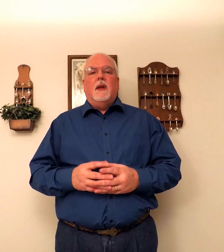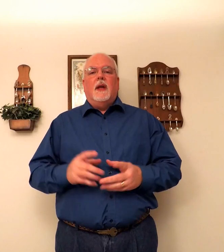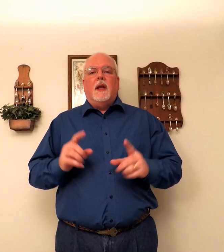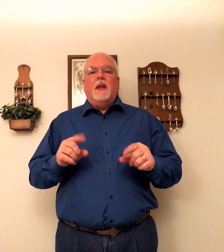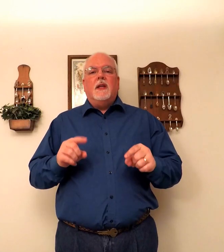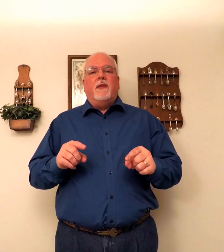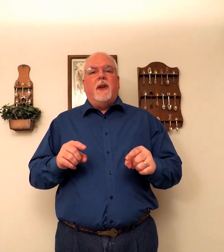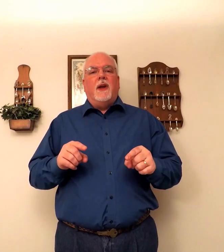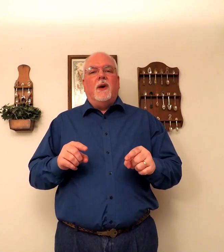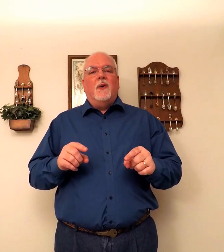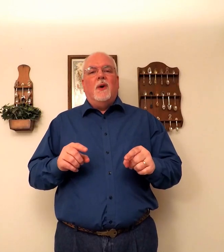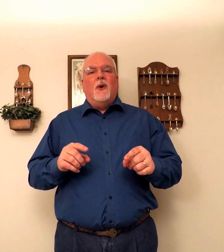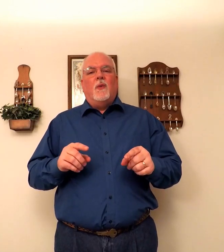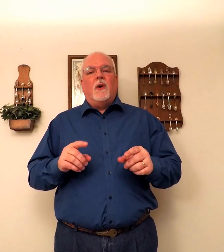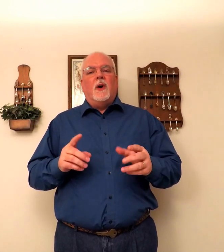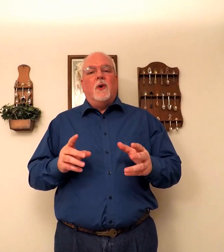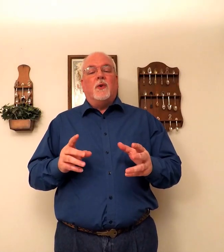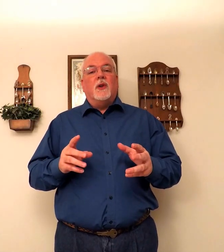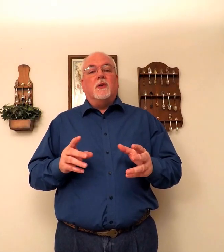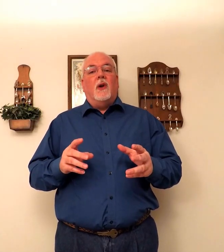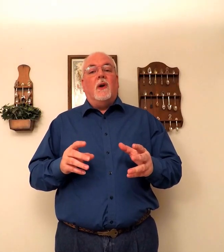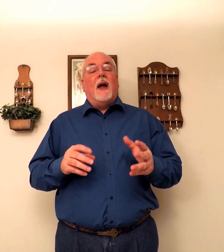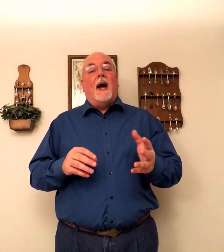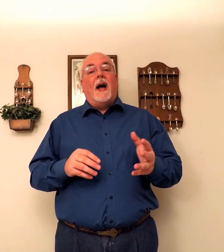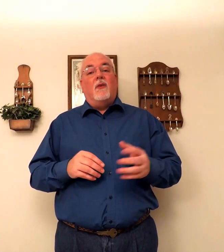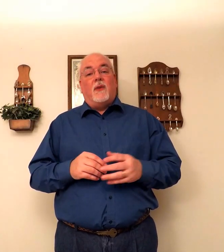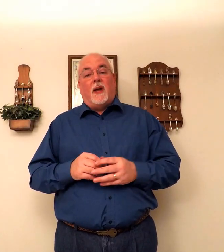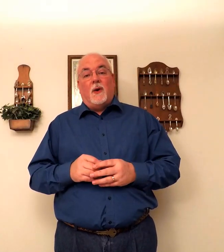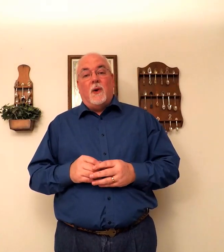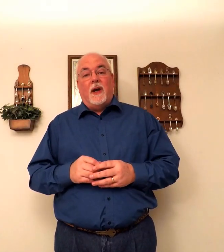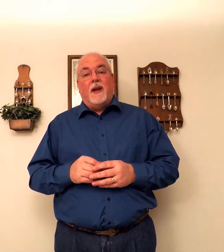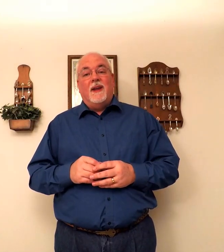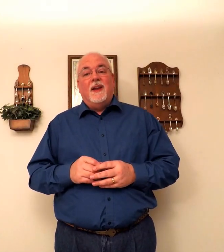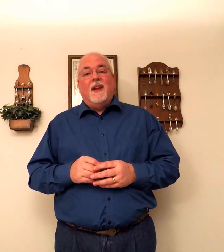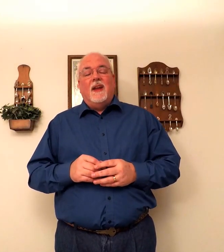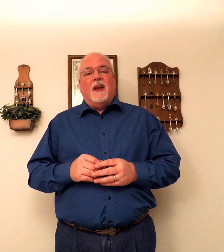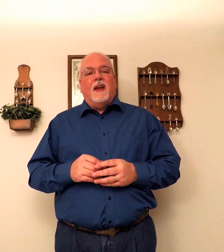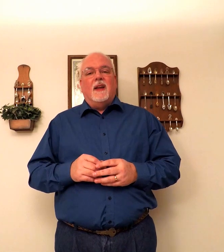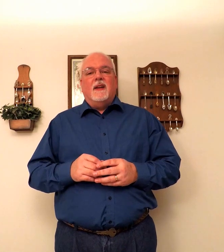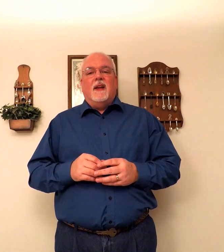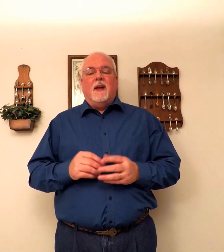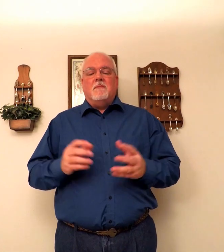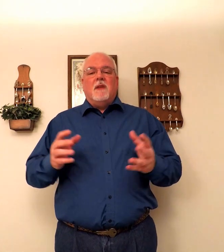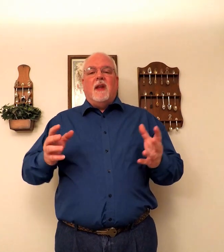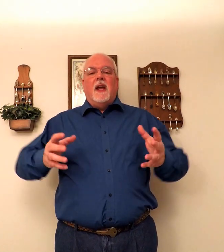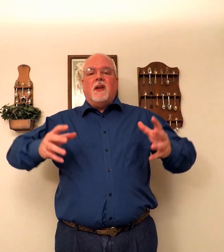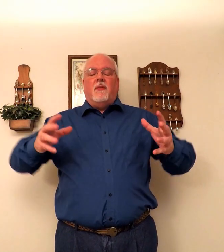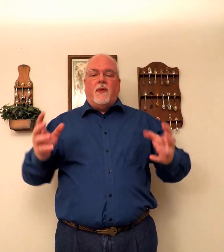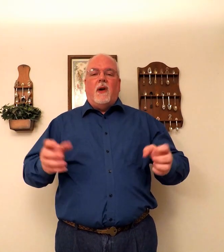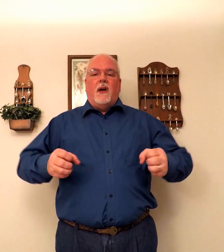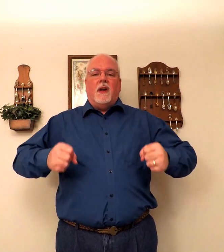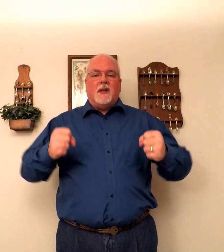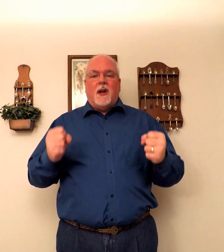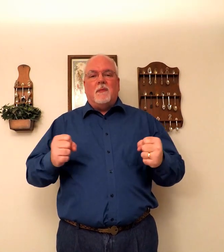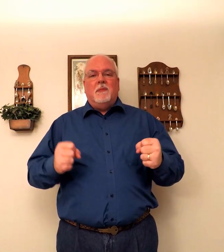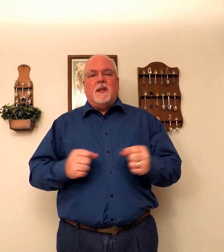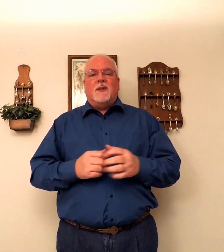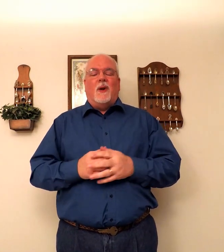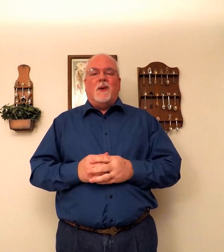In this video, we're going go through the song I'll Fly Away. And it's a fun, it's an upbeat song